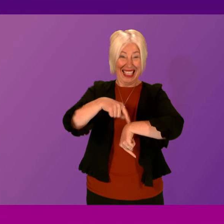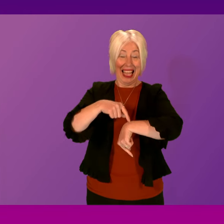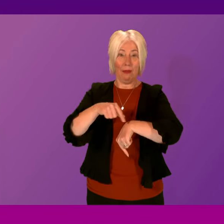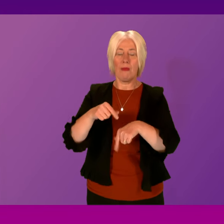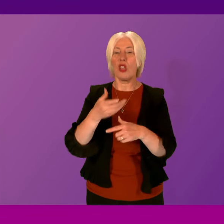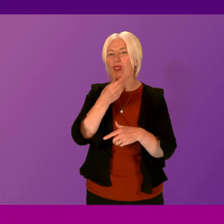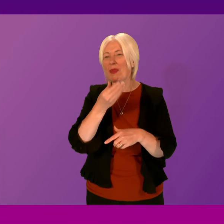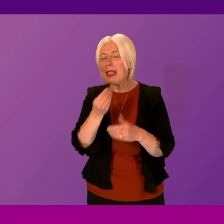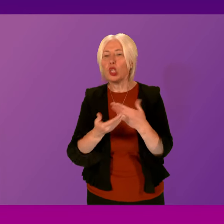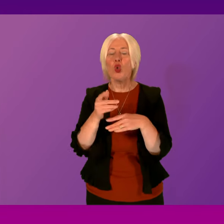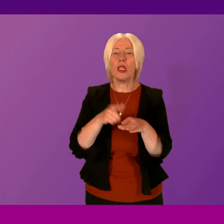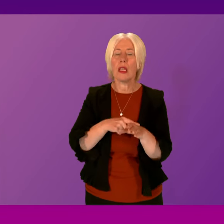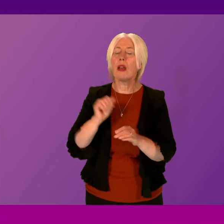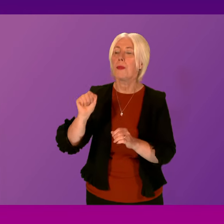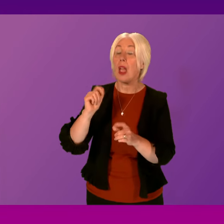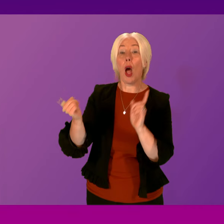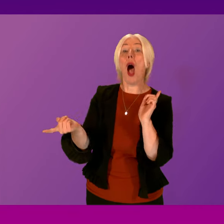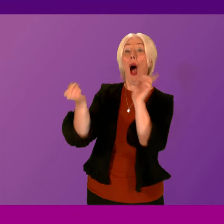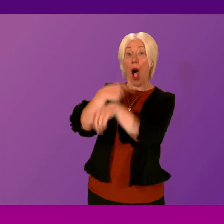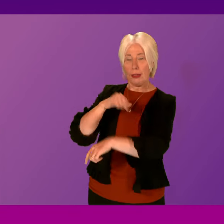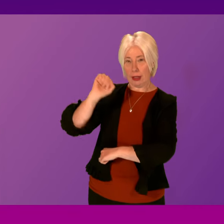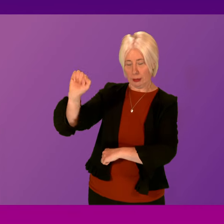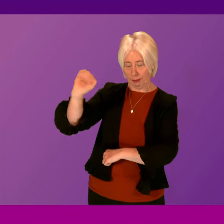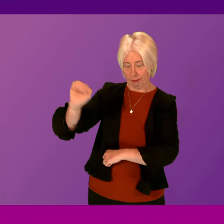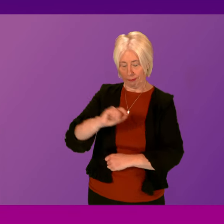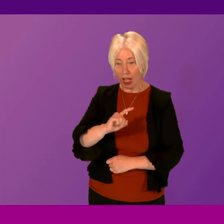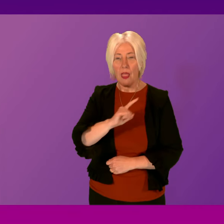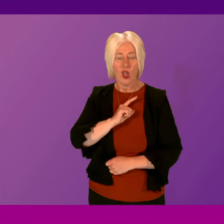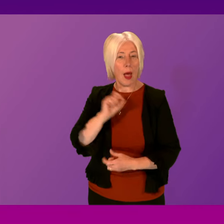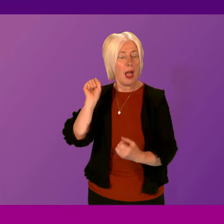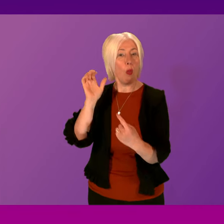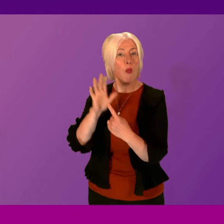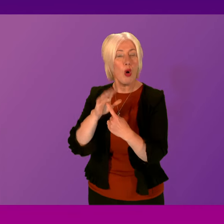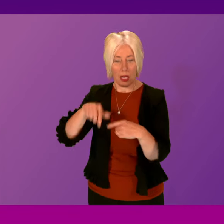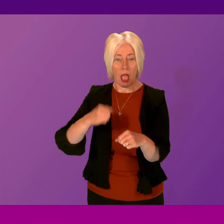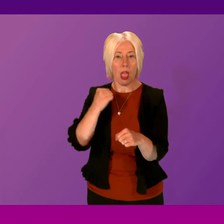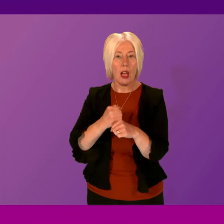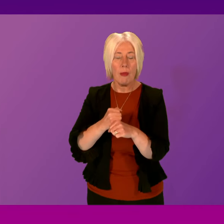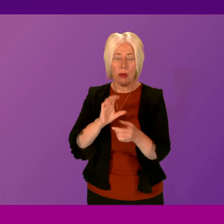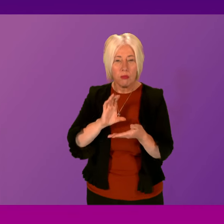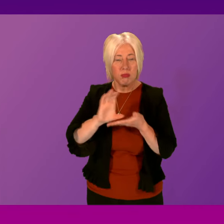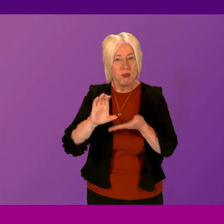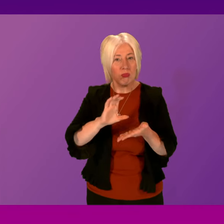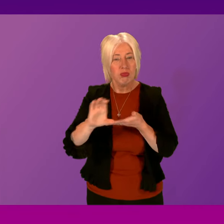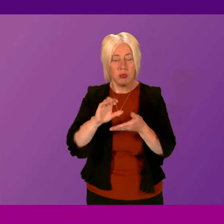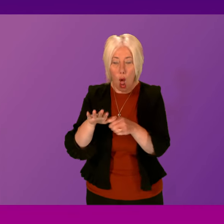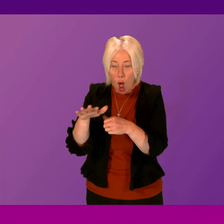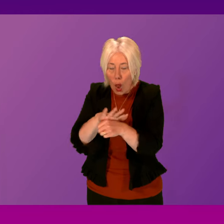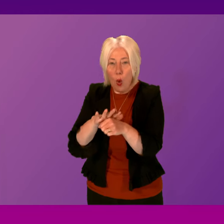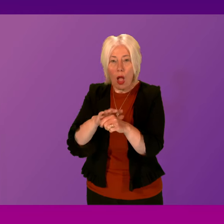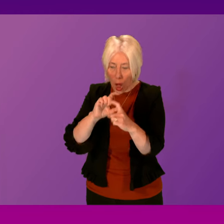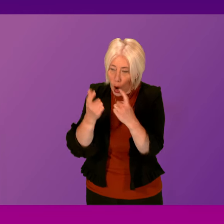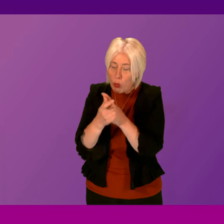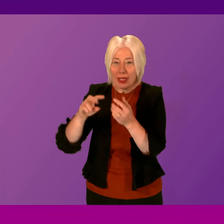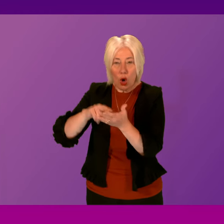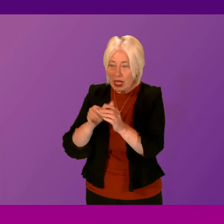Jimmy Green's question directly, that's why I think it's so important that the government continues to invest in local community organisations